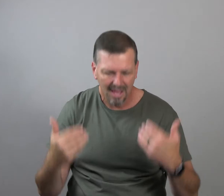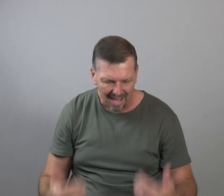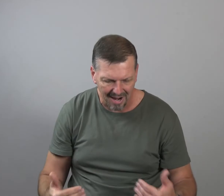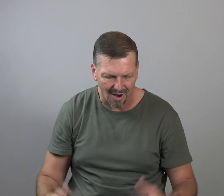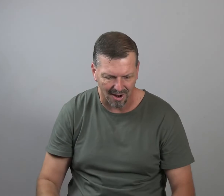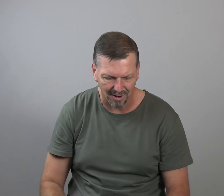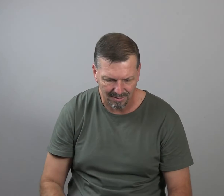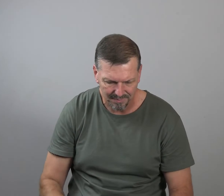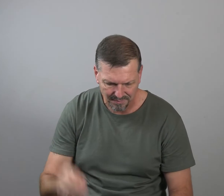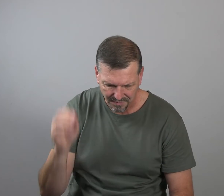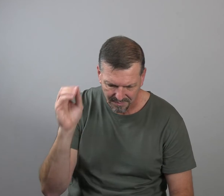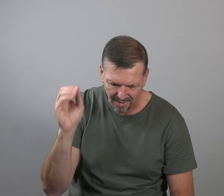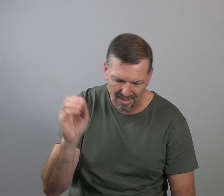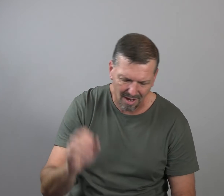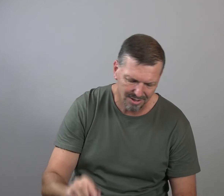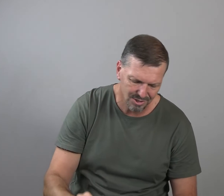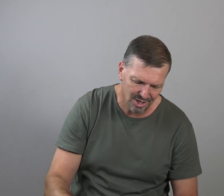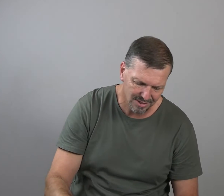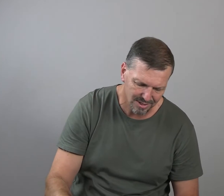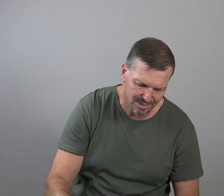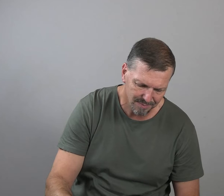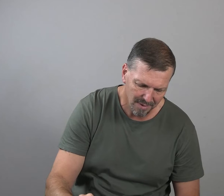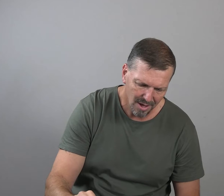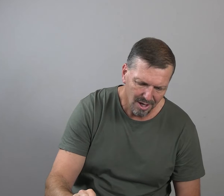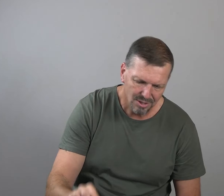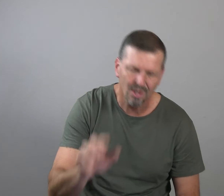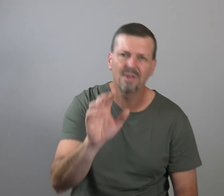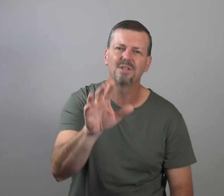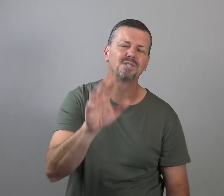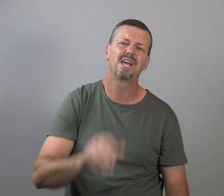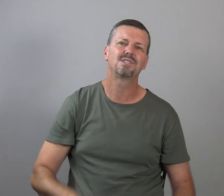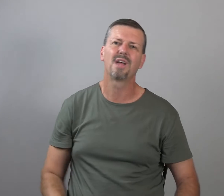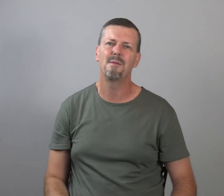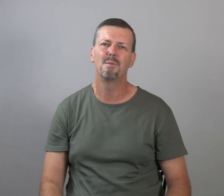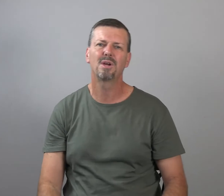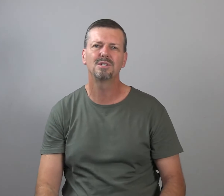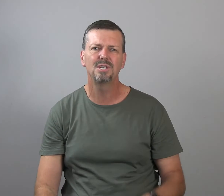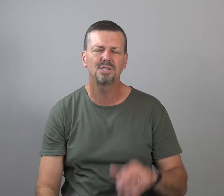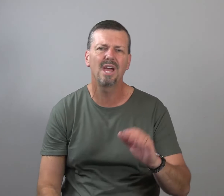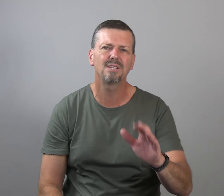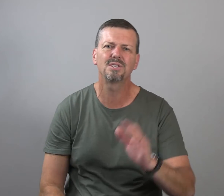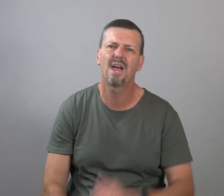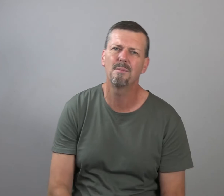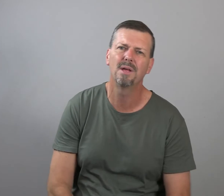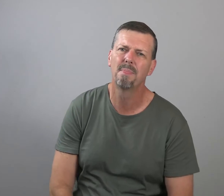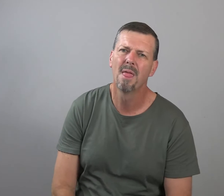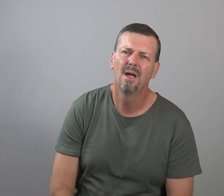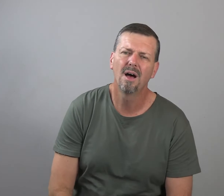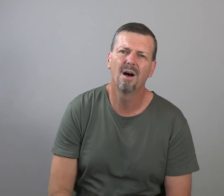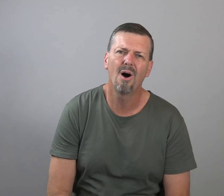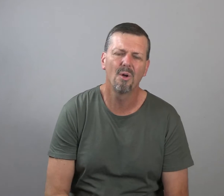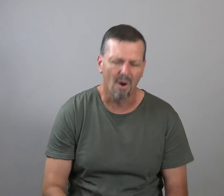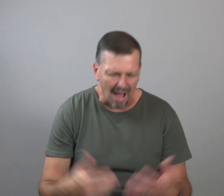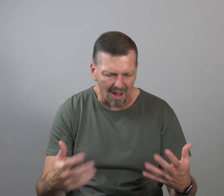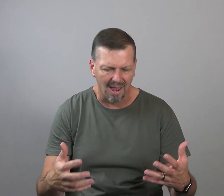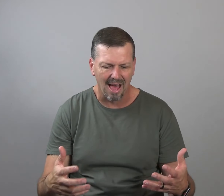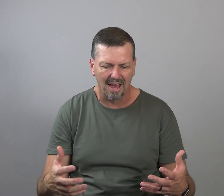and honor to Jesus. So look at this next statement because this next statement on our outline